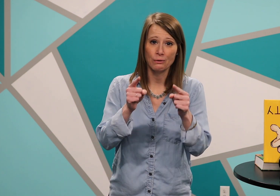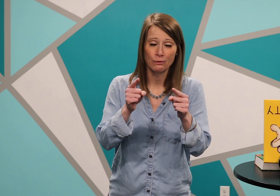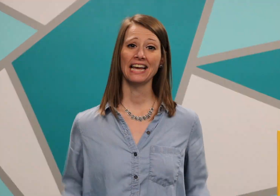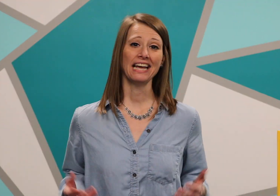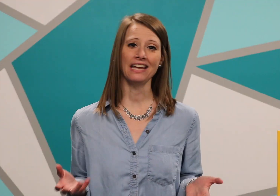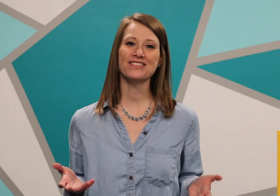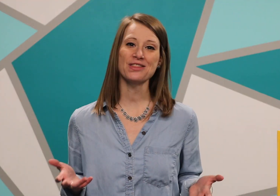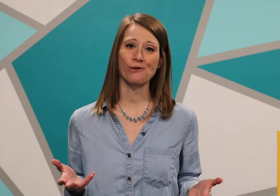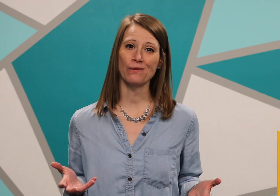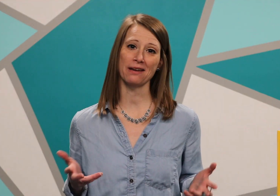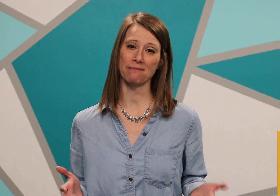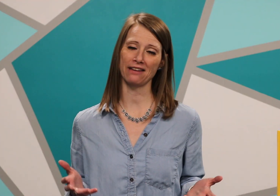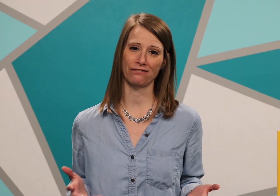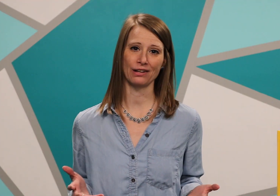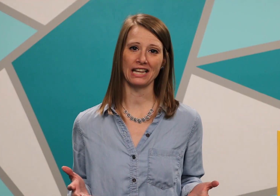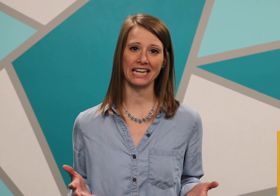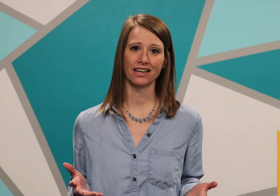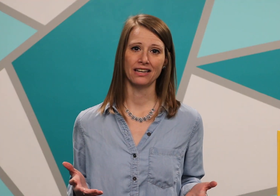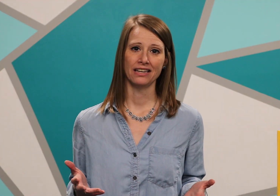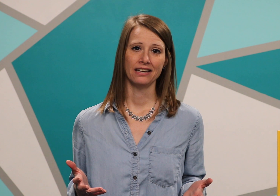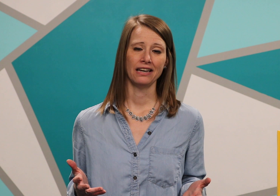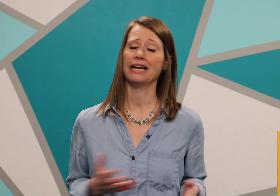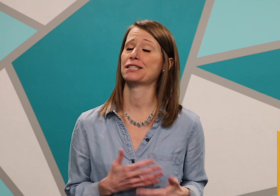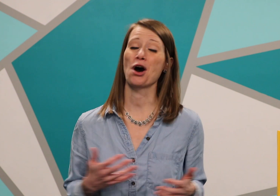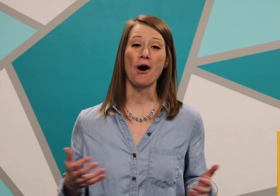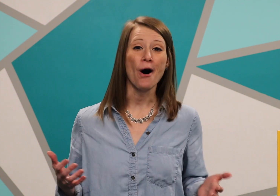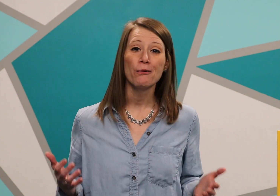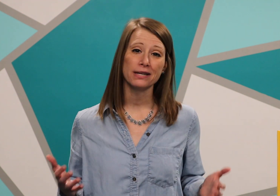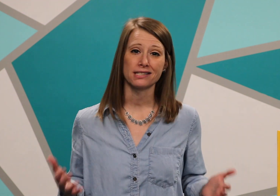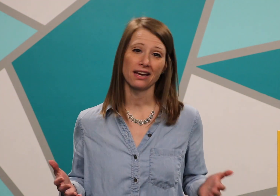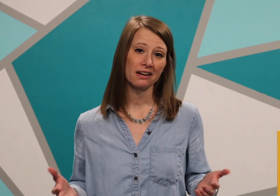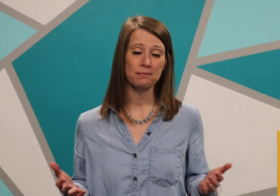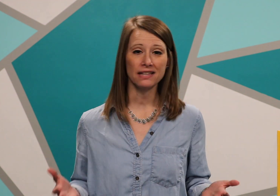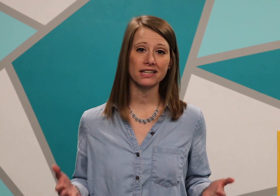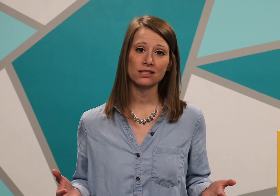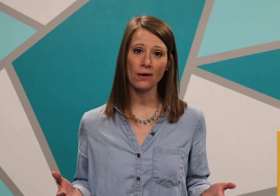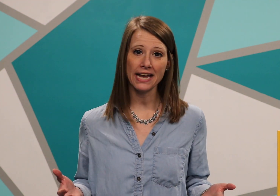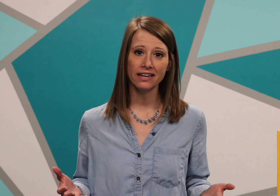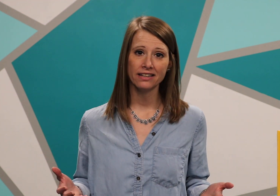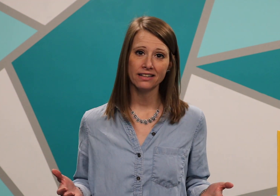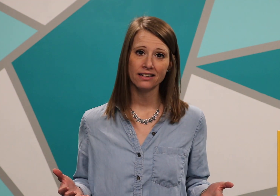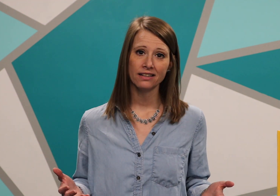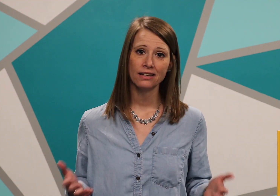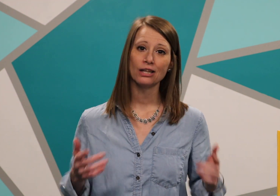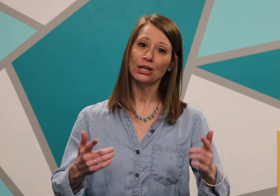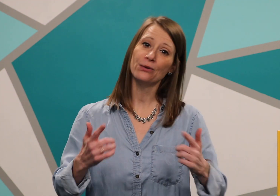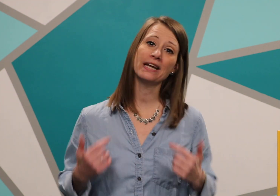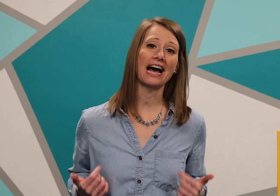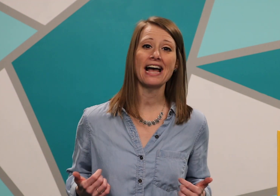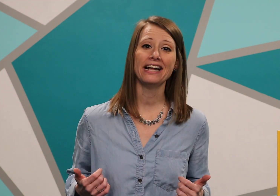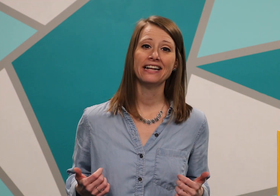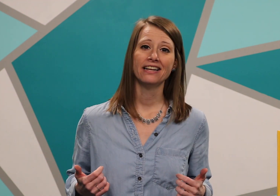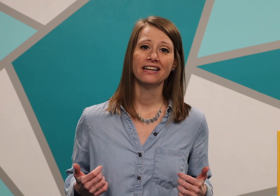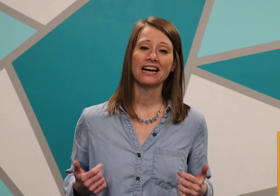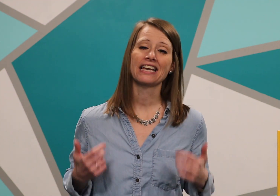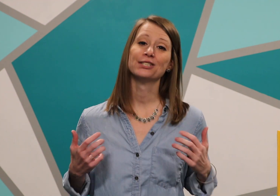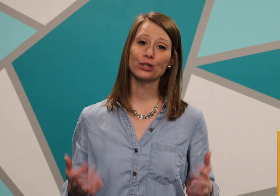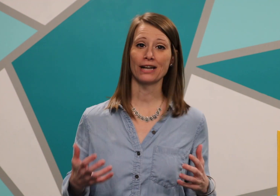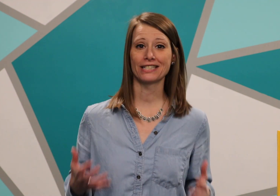Even though it might feel like it's always gonna be this way. you and I can trust